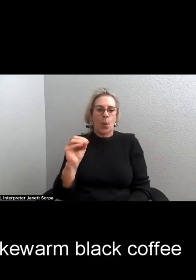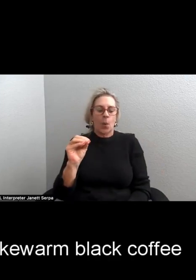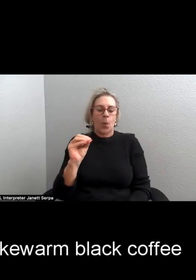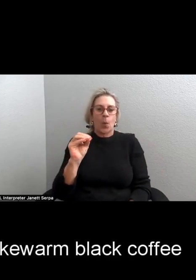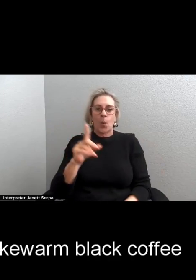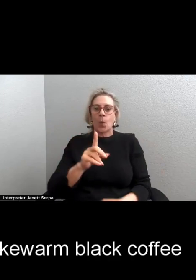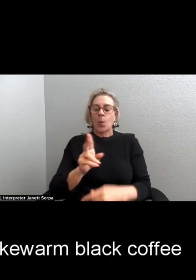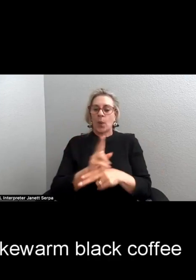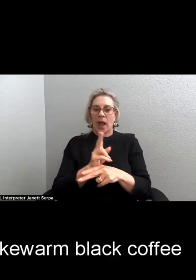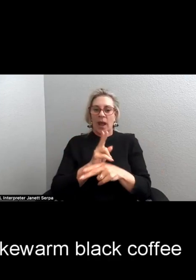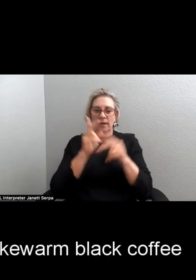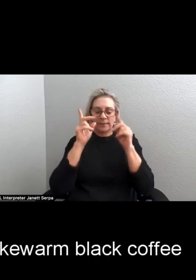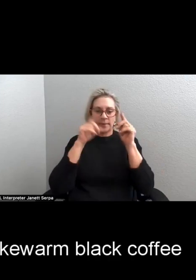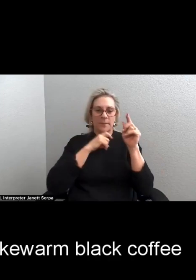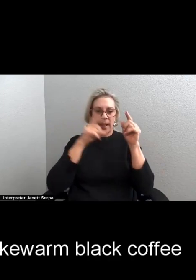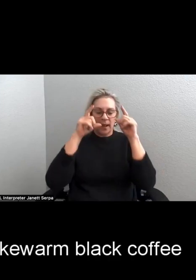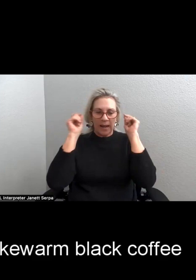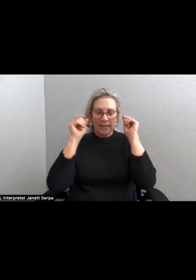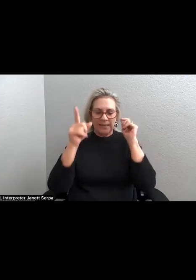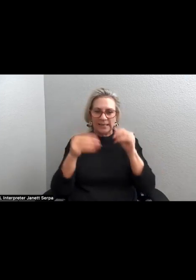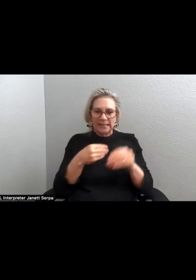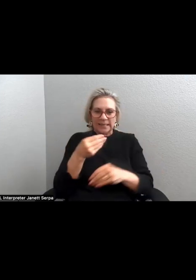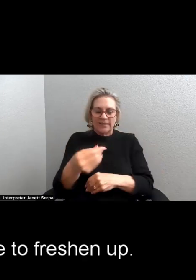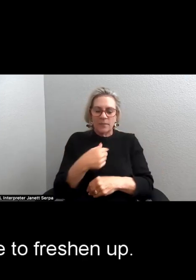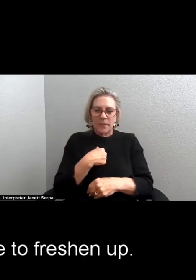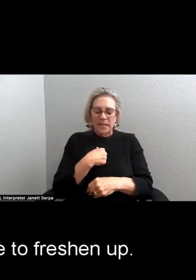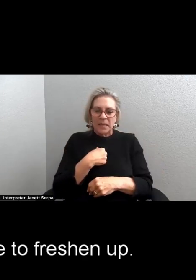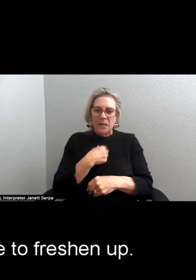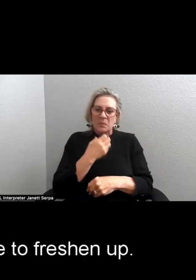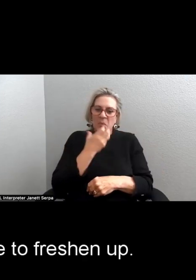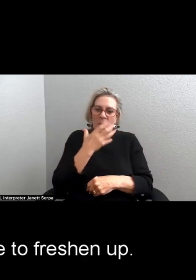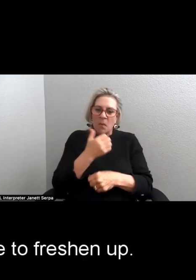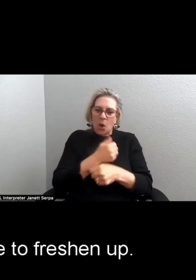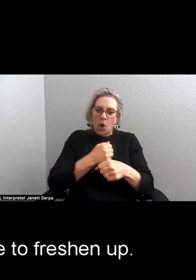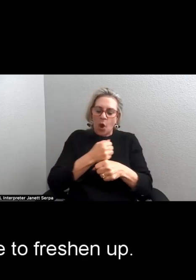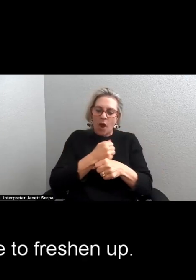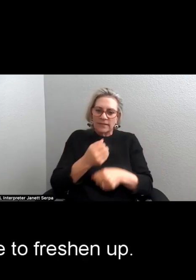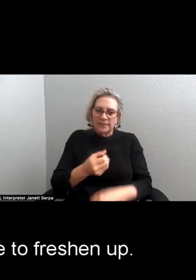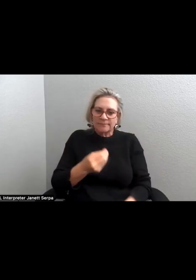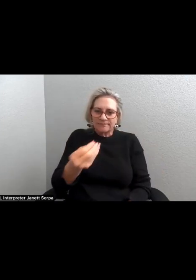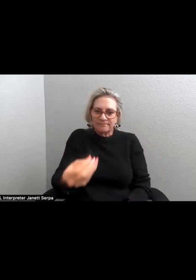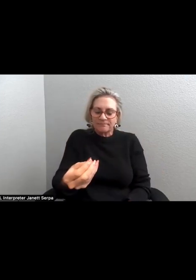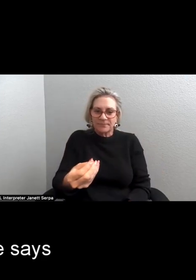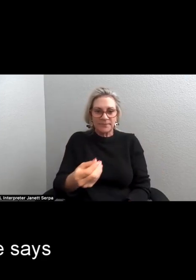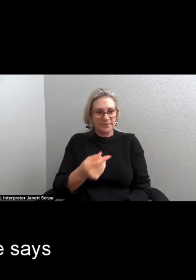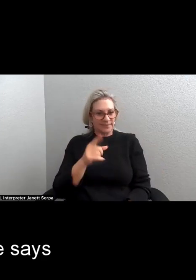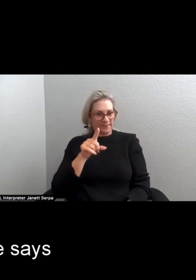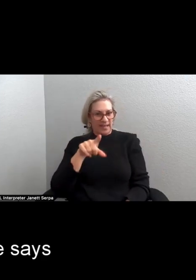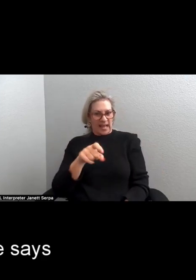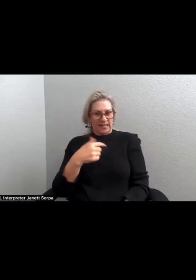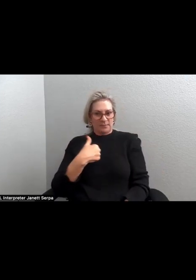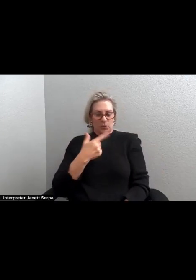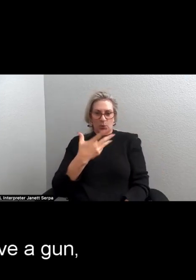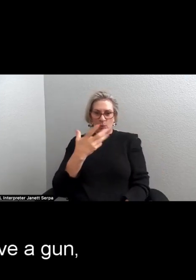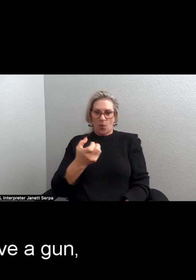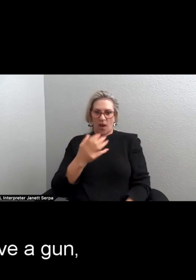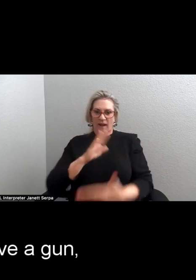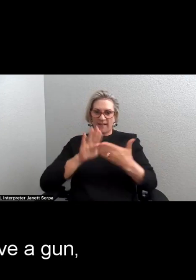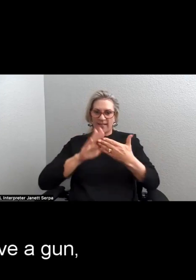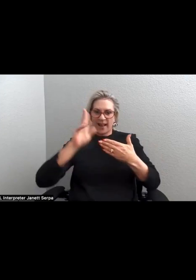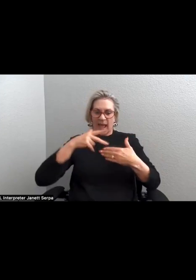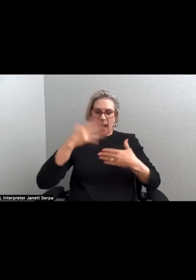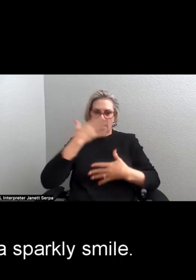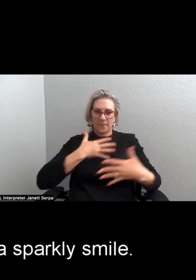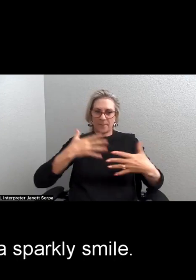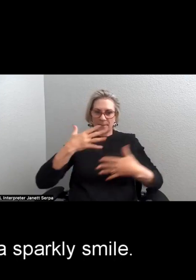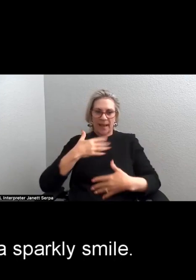hands me a mug of lukewarm black coffee and asks if I'd like to freshen up, that he says, I don't have